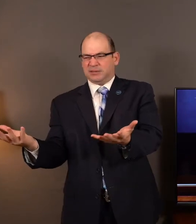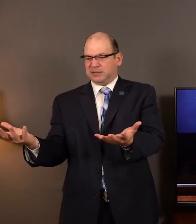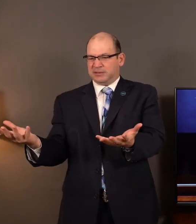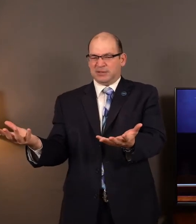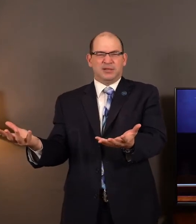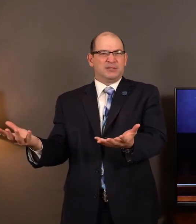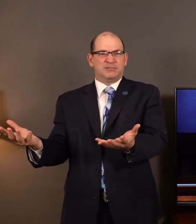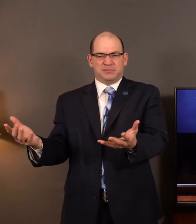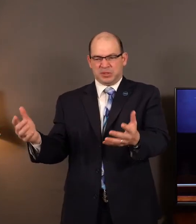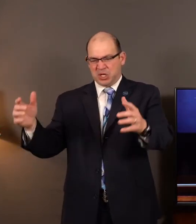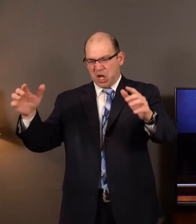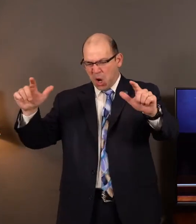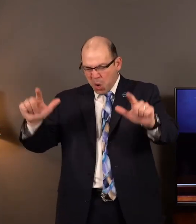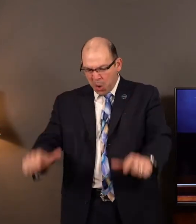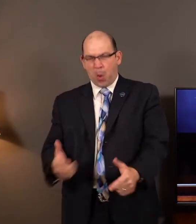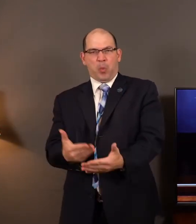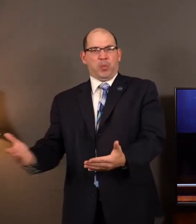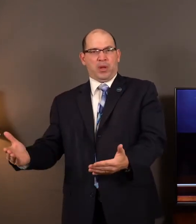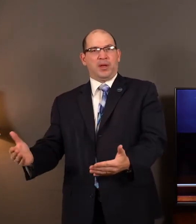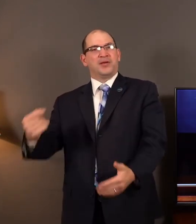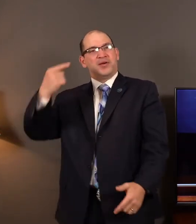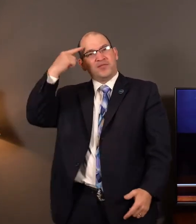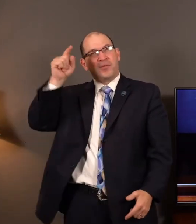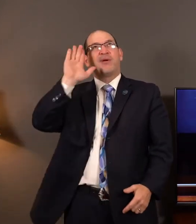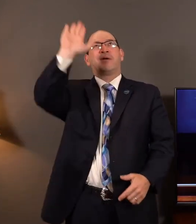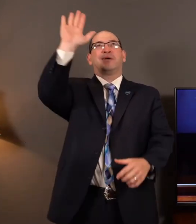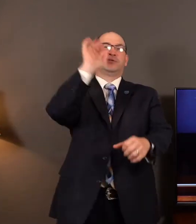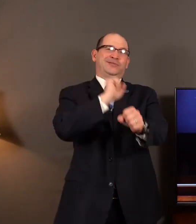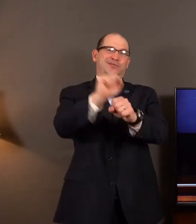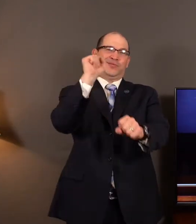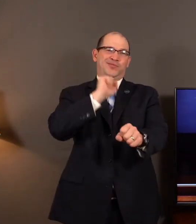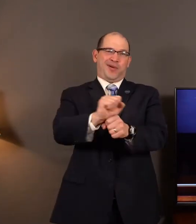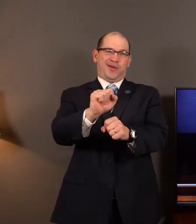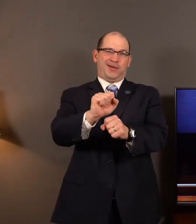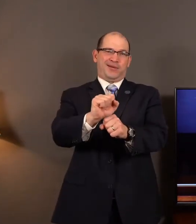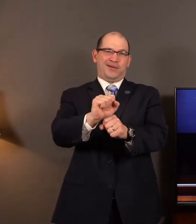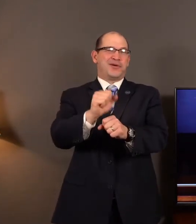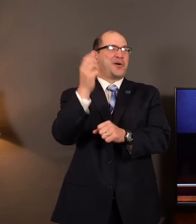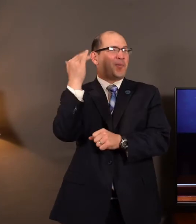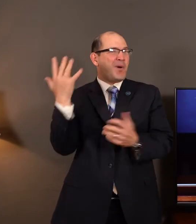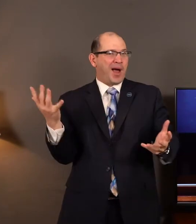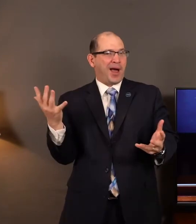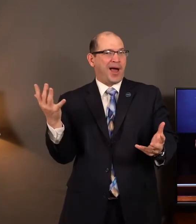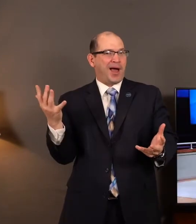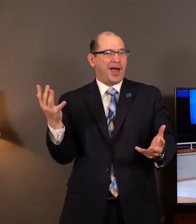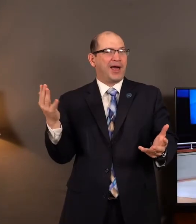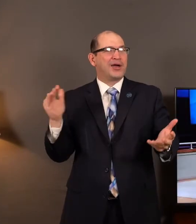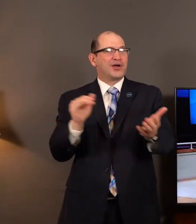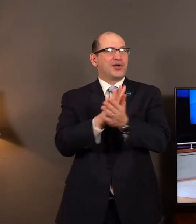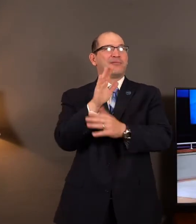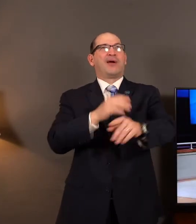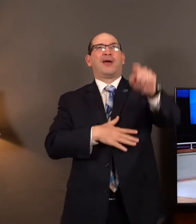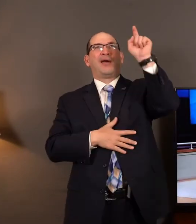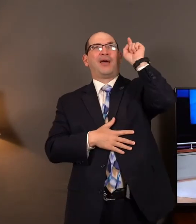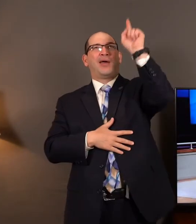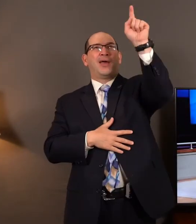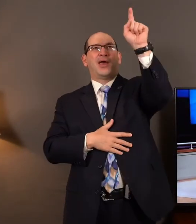of his. And God often times will choose to do something very special in scripture. Through a very unlikely instrument.